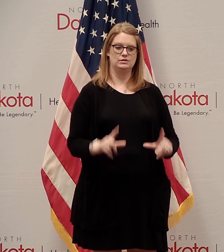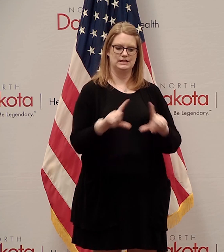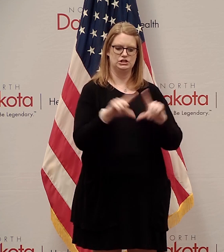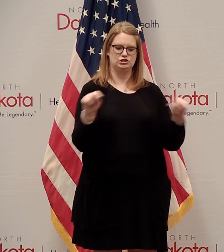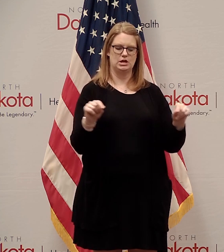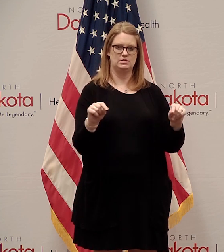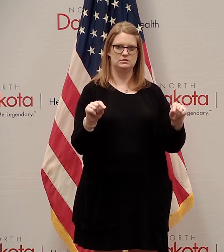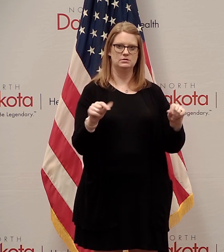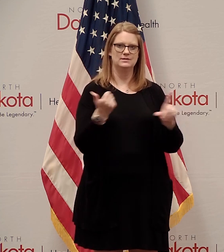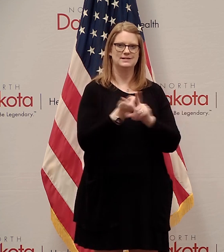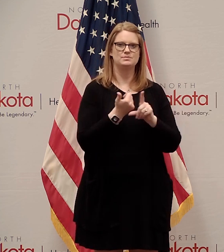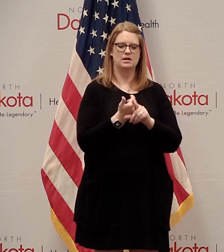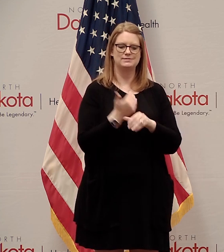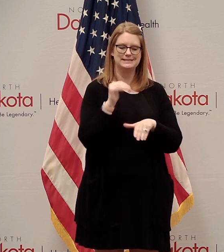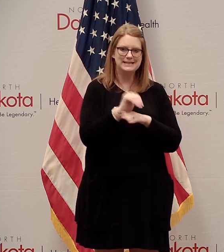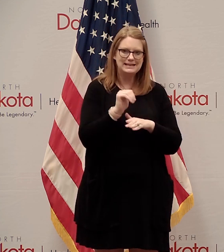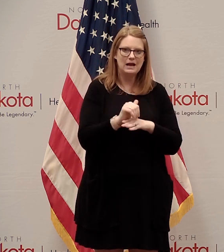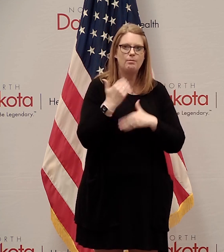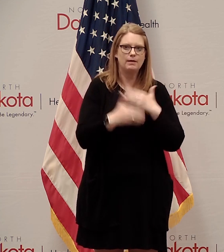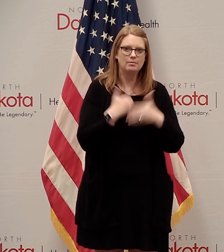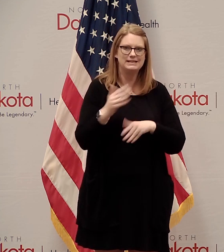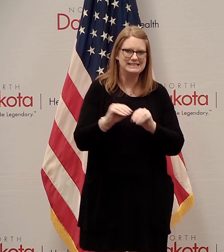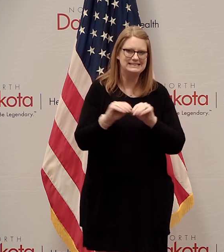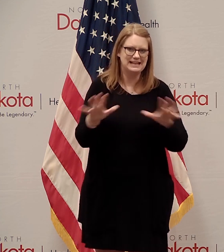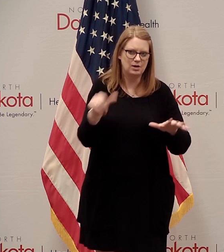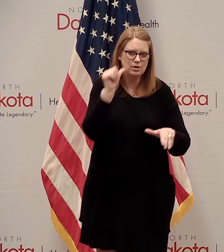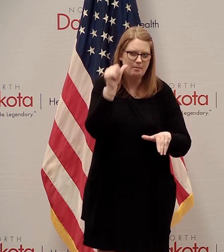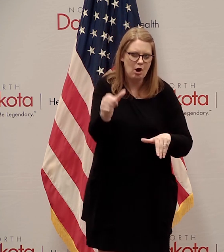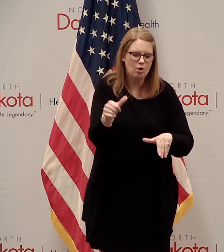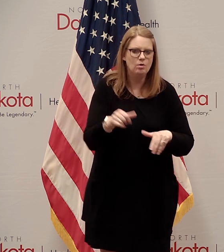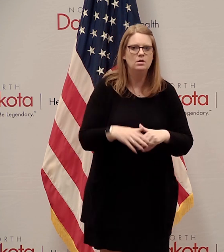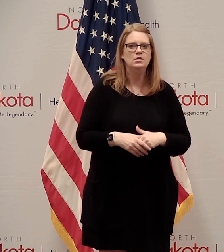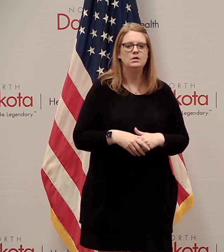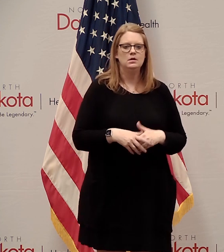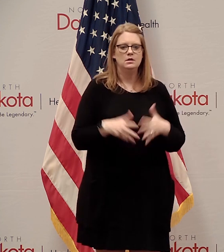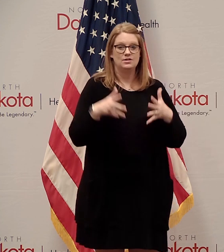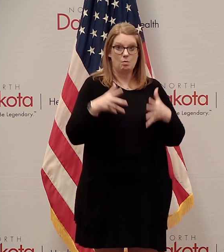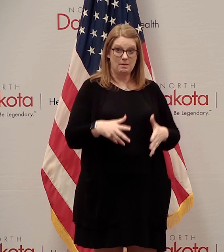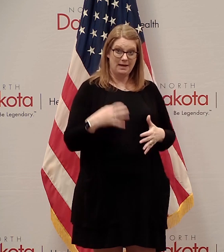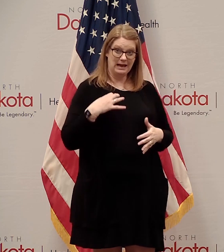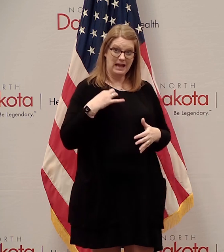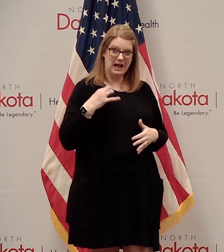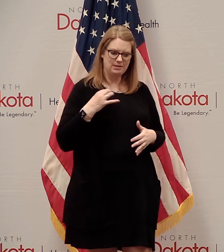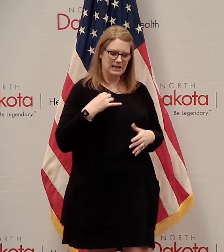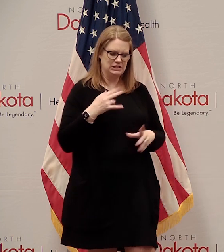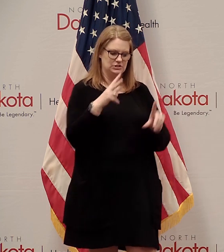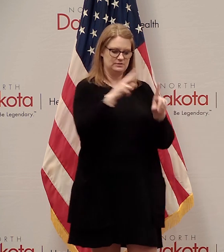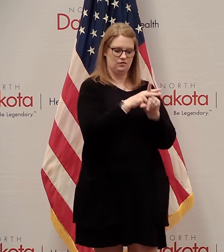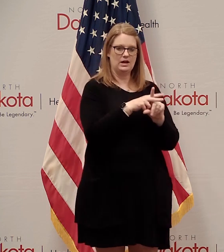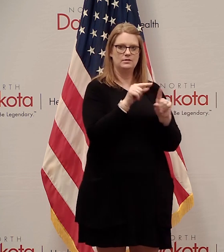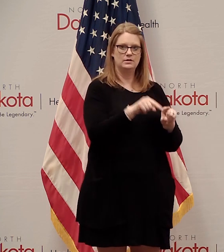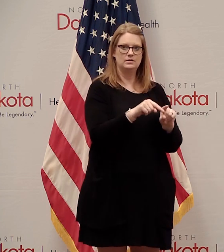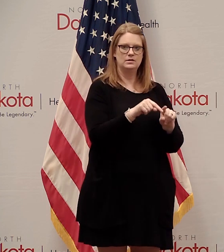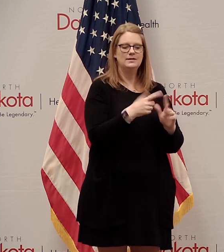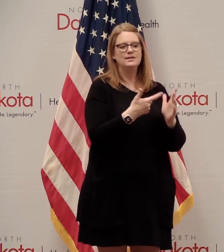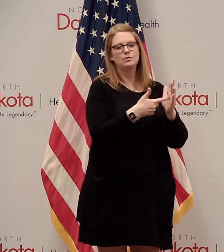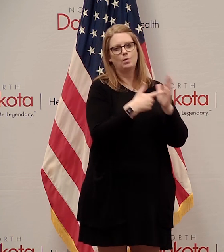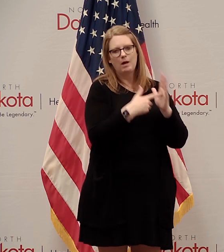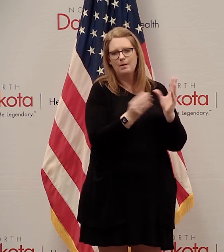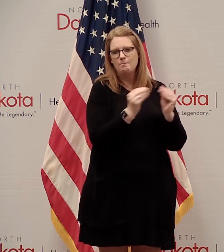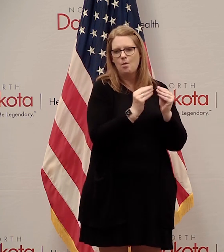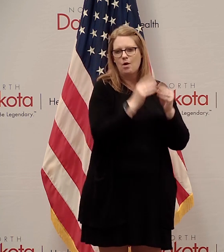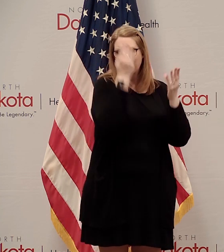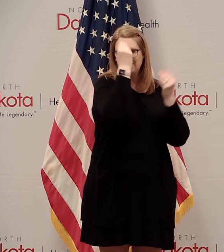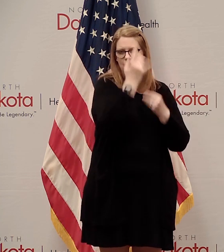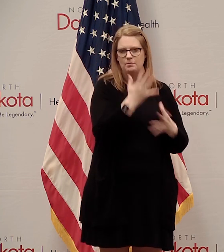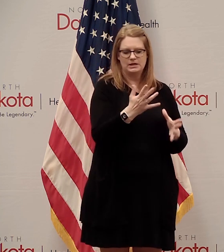going to be processed tonight for payment tomorrow. The remaining applications currently on file either require follow-up information or will be